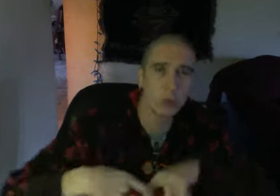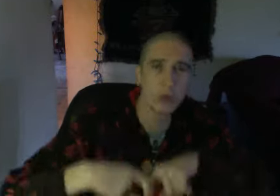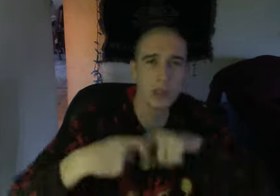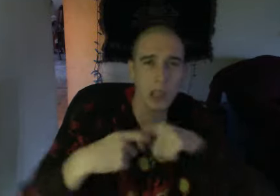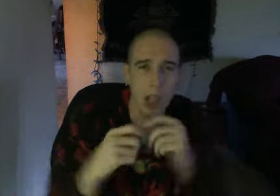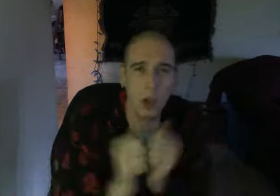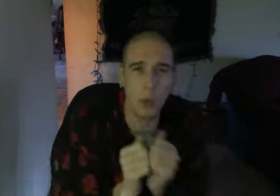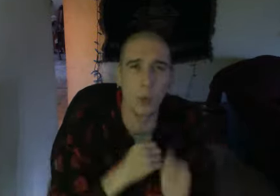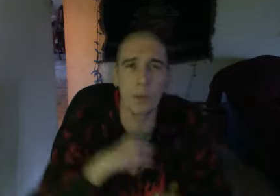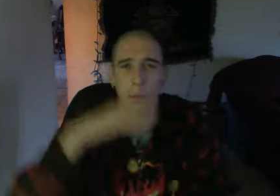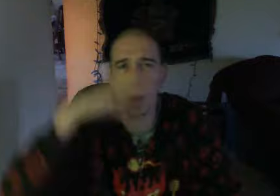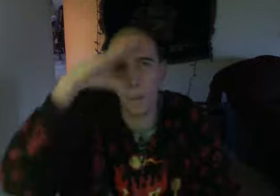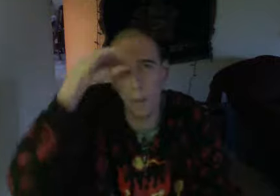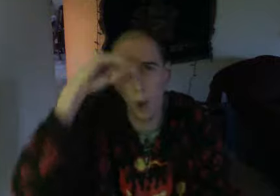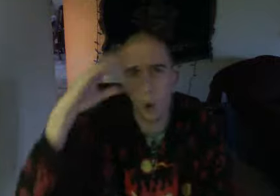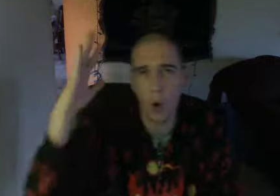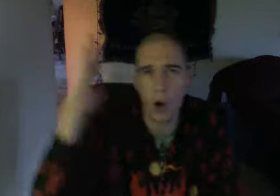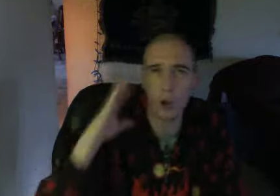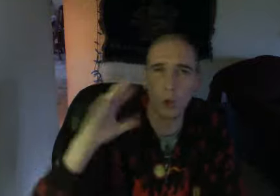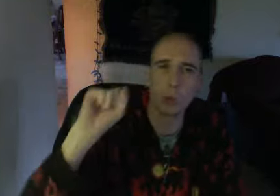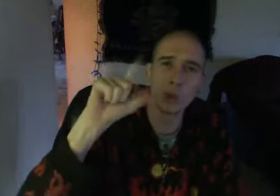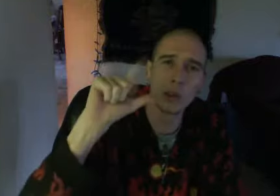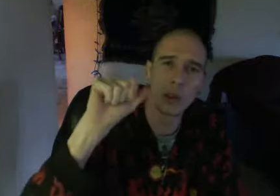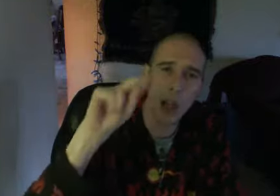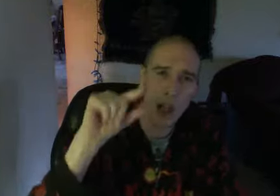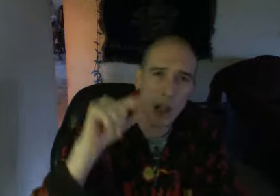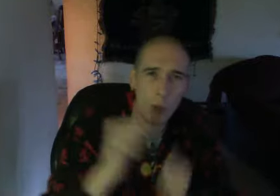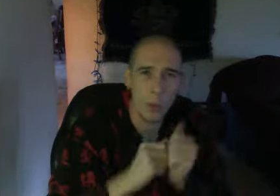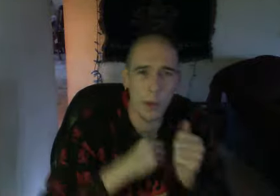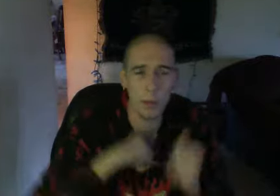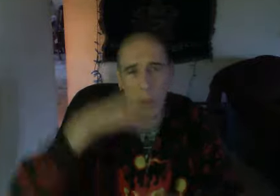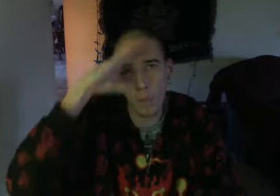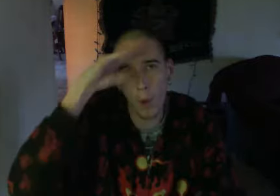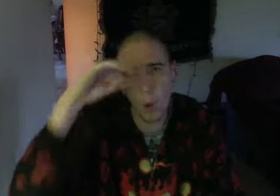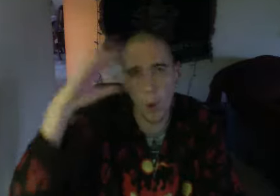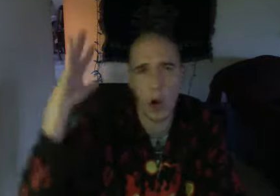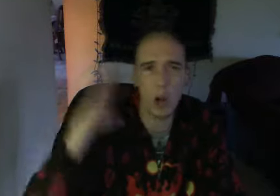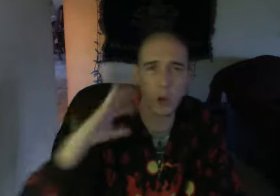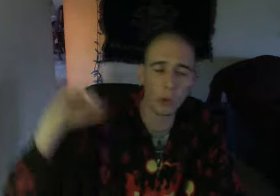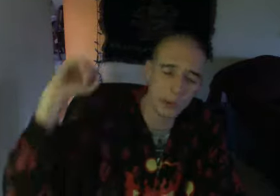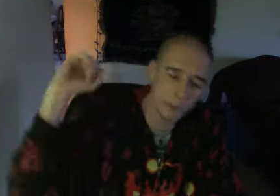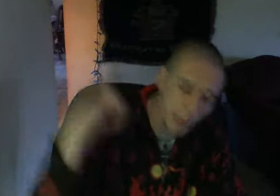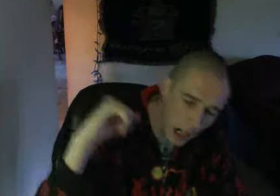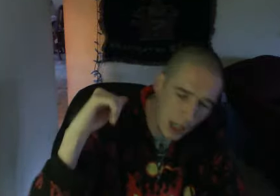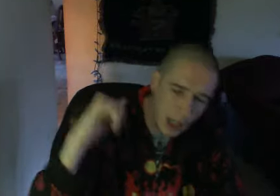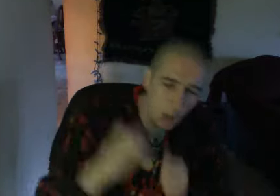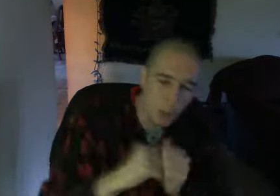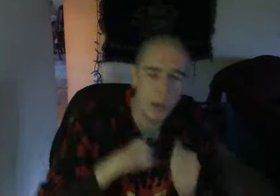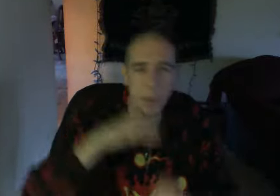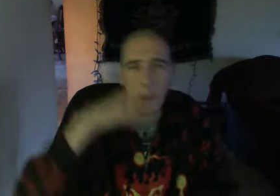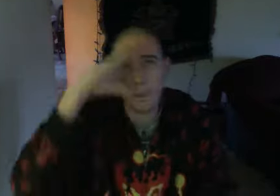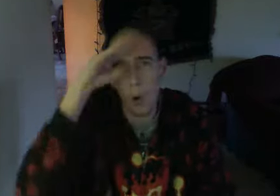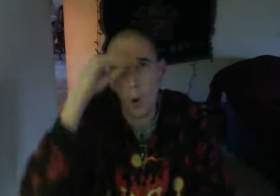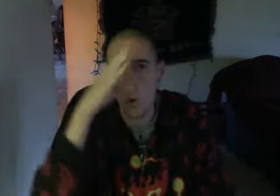to hang with my boy with my boy with my boy